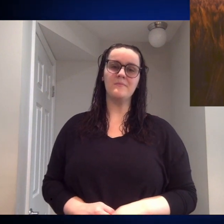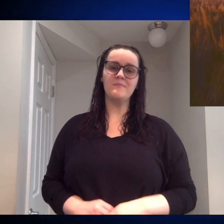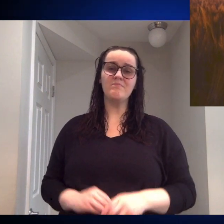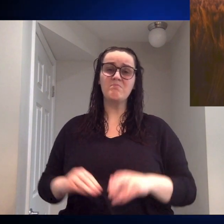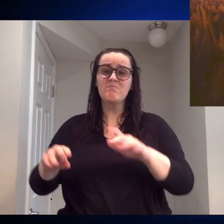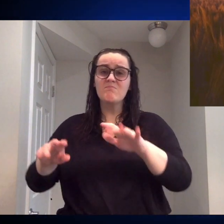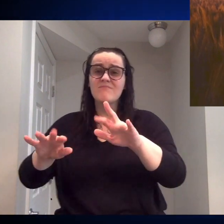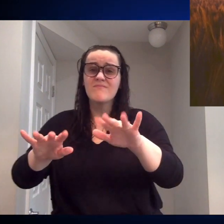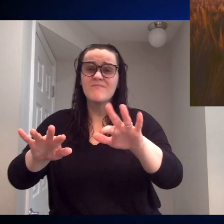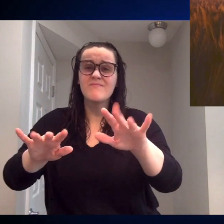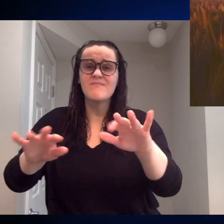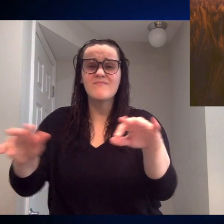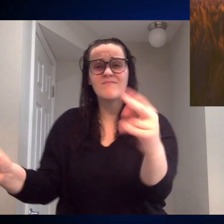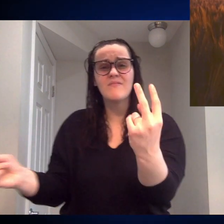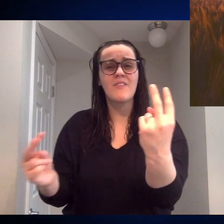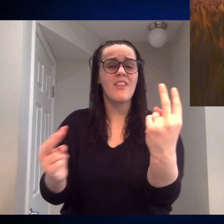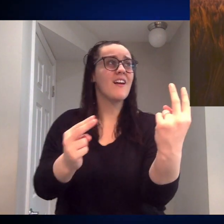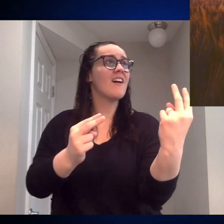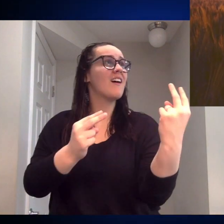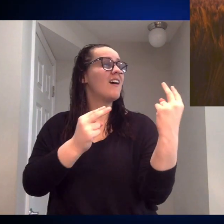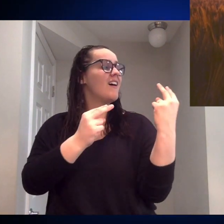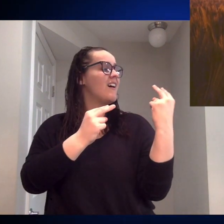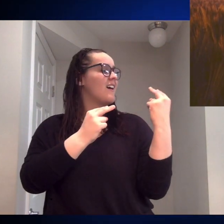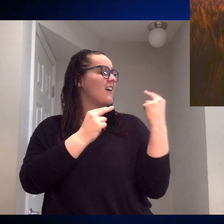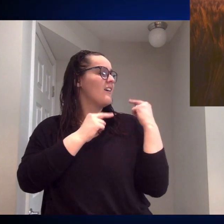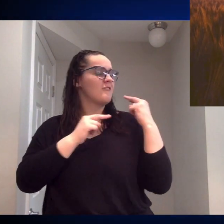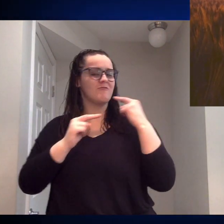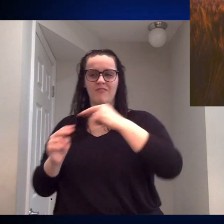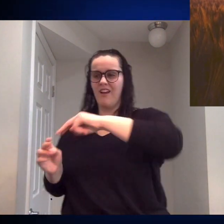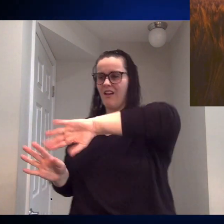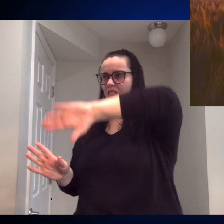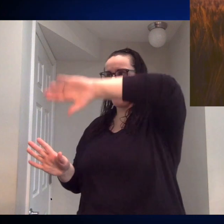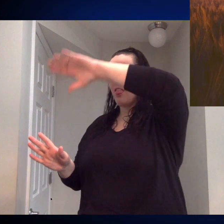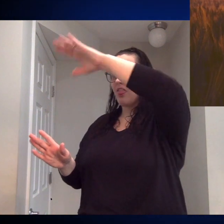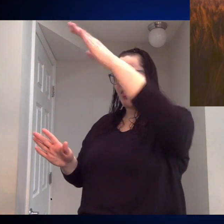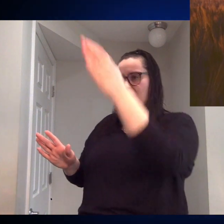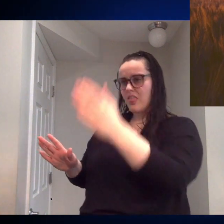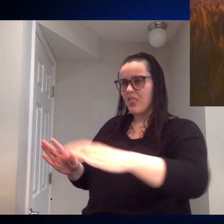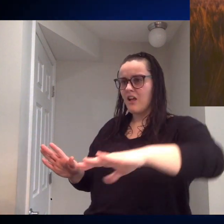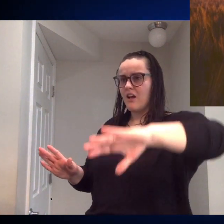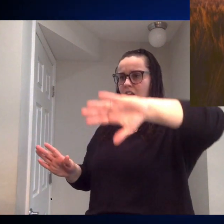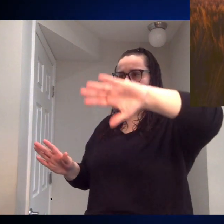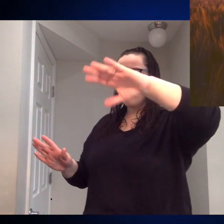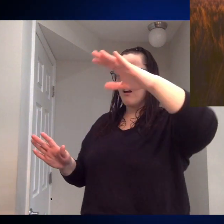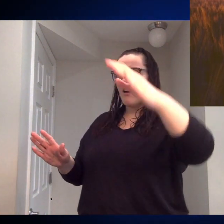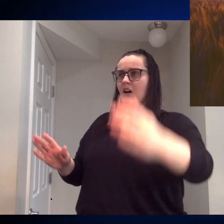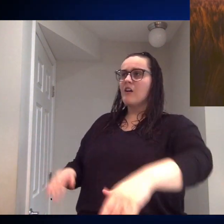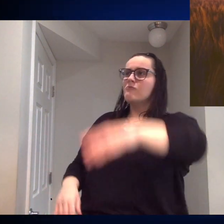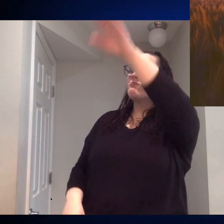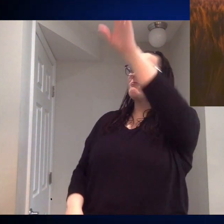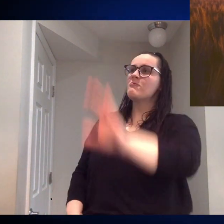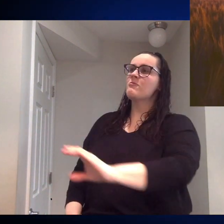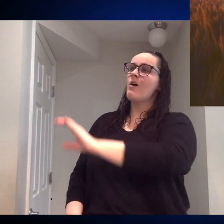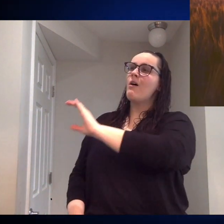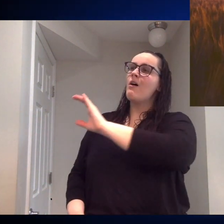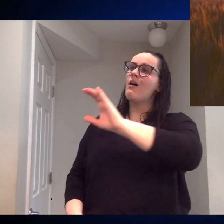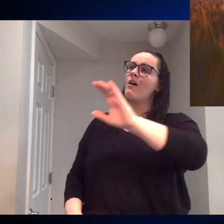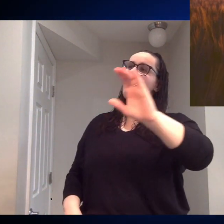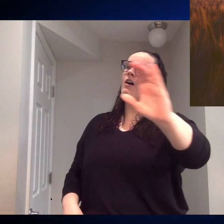Turn your eyes to the hillside